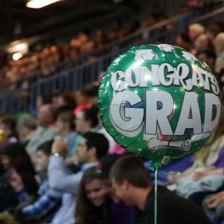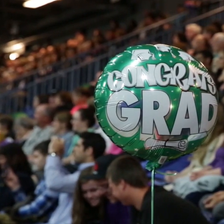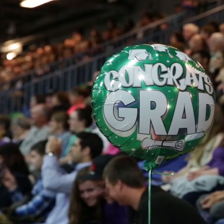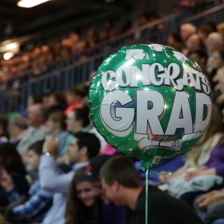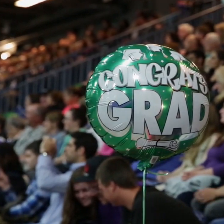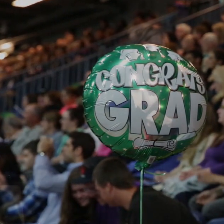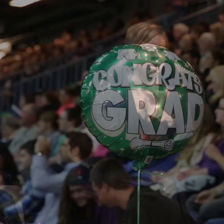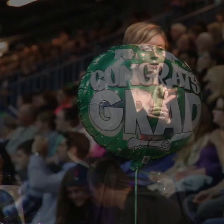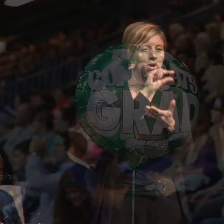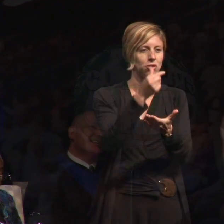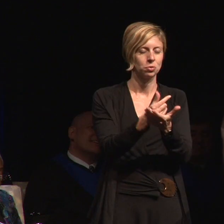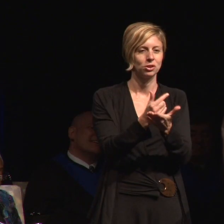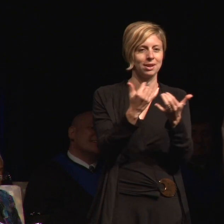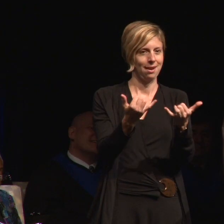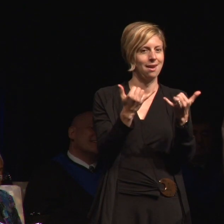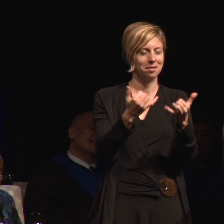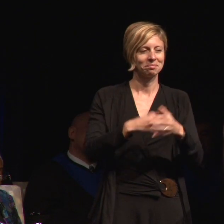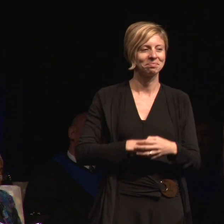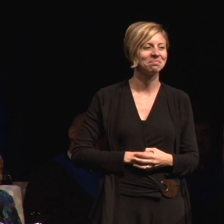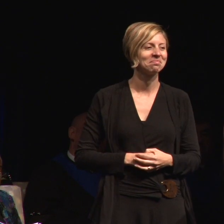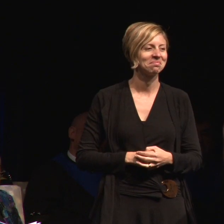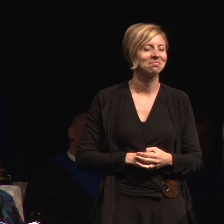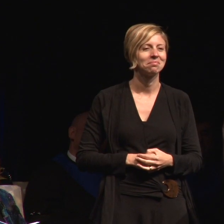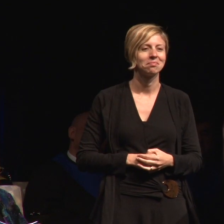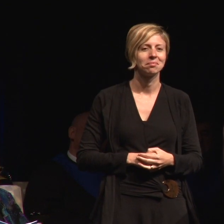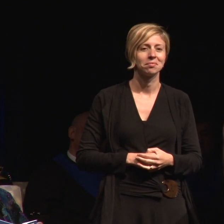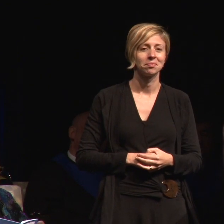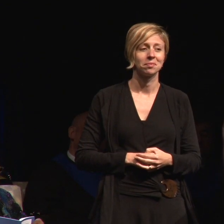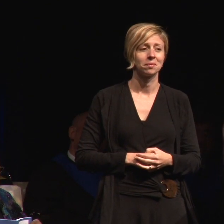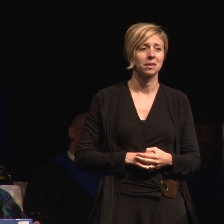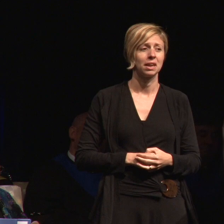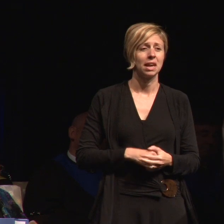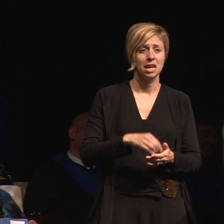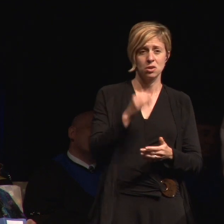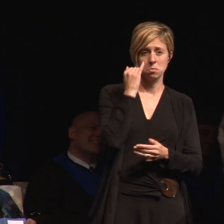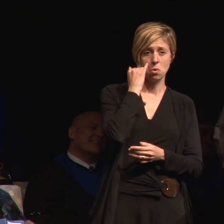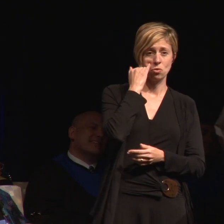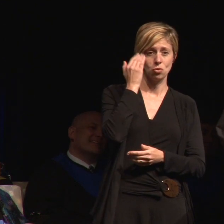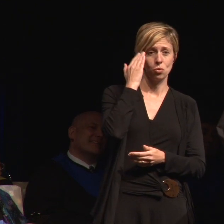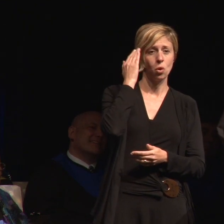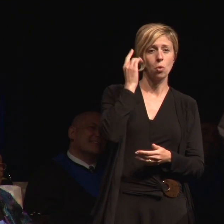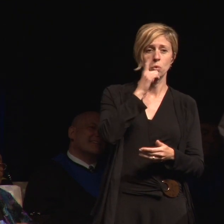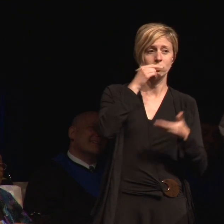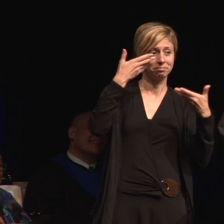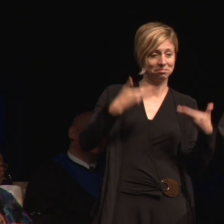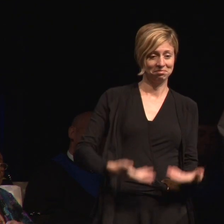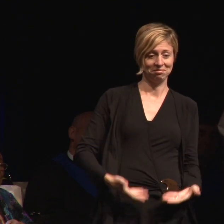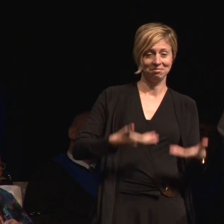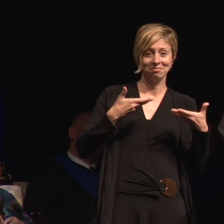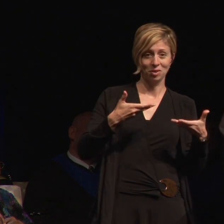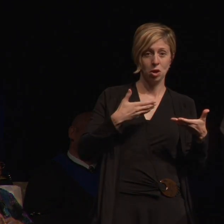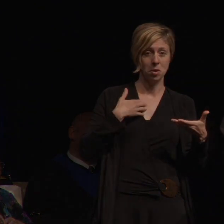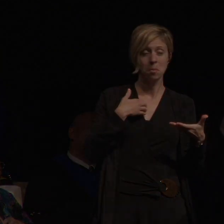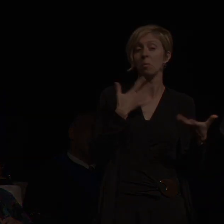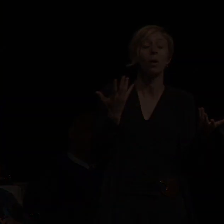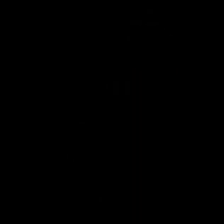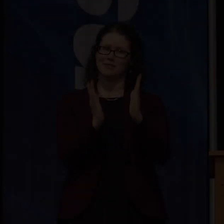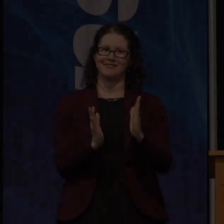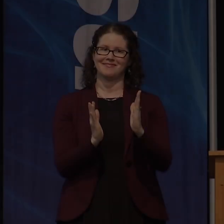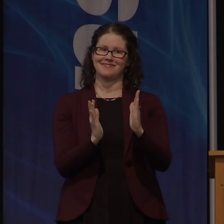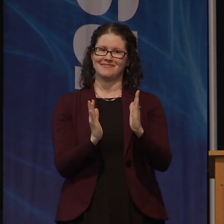Let me start out by saying what anyone who knows me already knows. And that's that I hands down love NSCC.